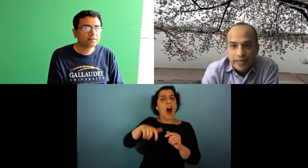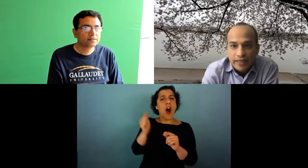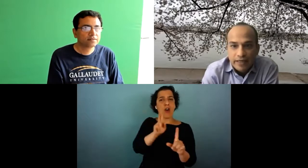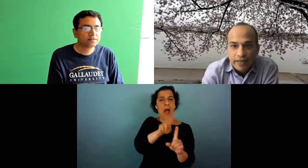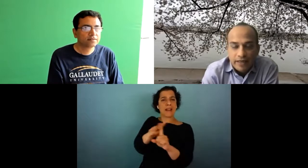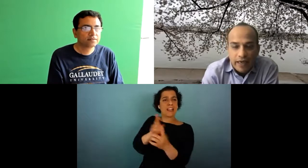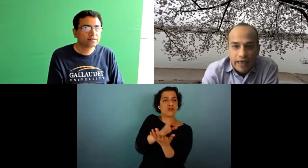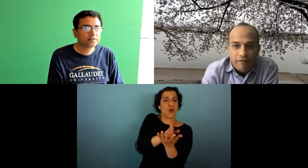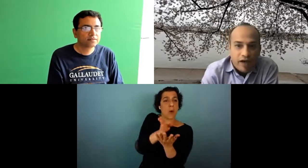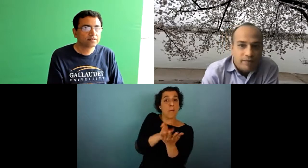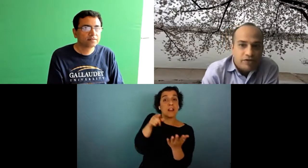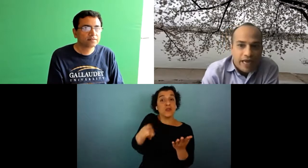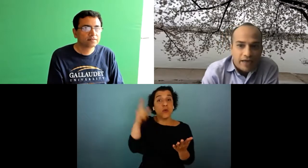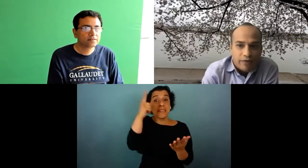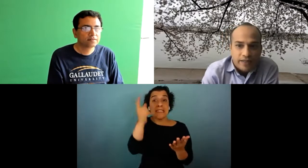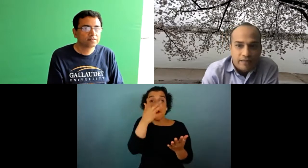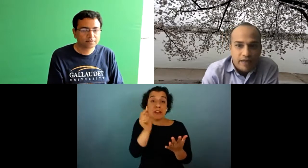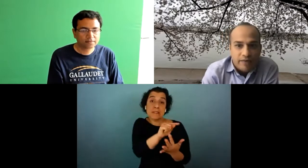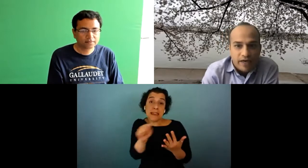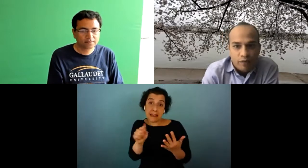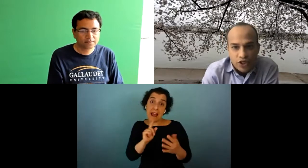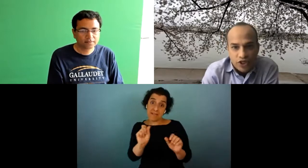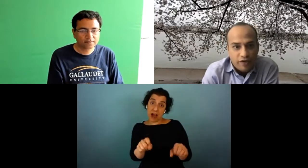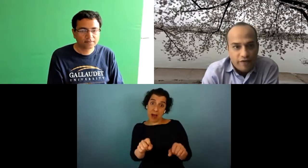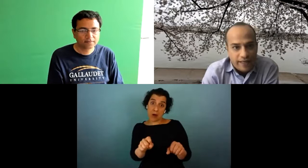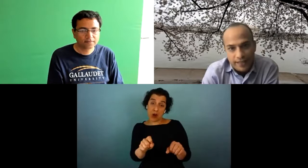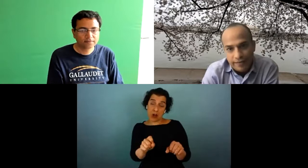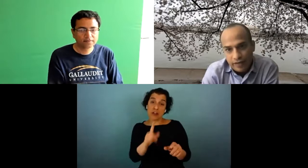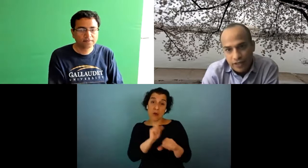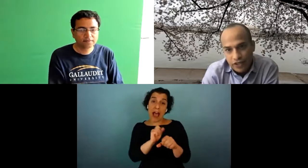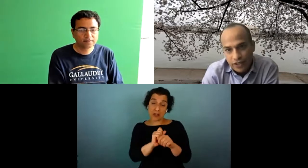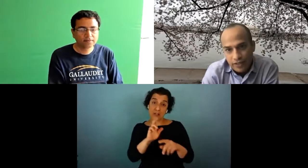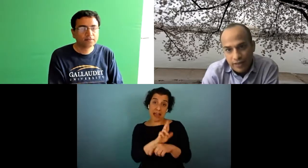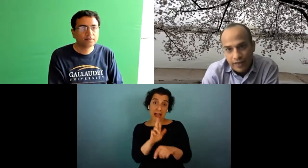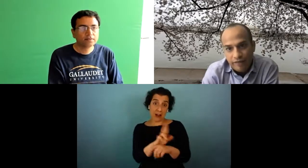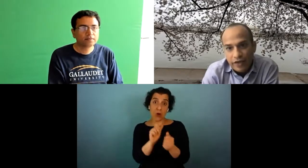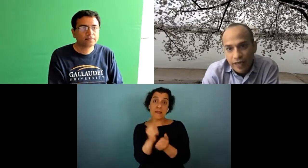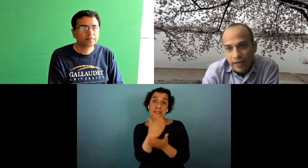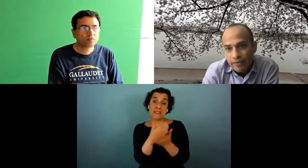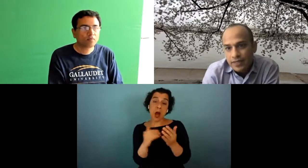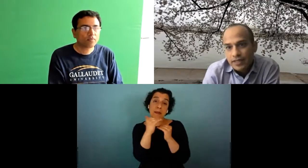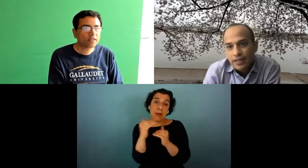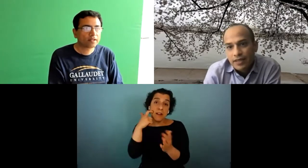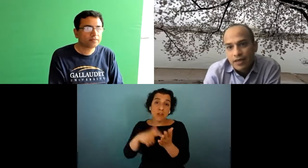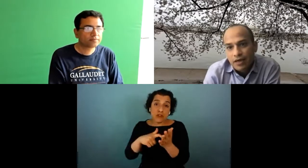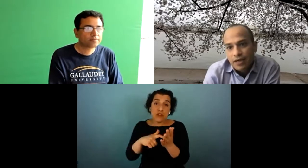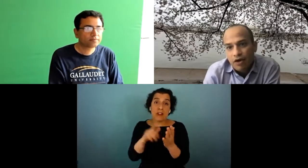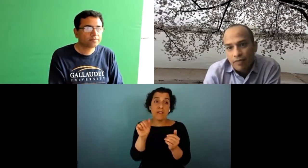you would consider interesting and viable to tackle with some limited version of asl recognition like video games